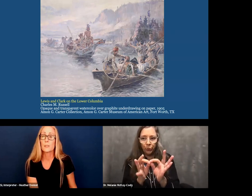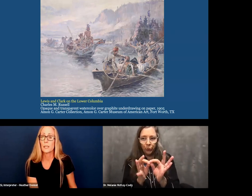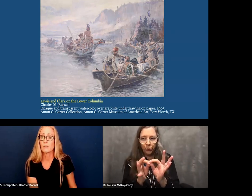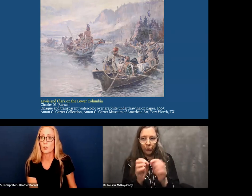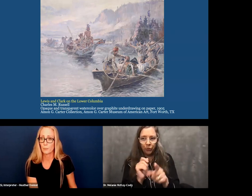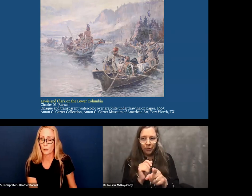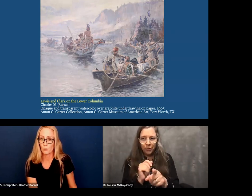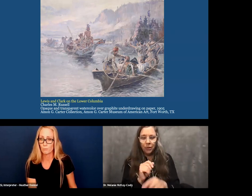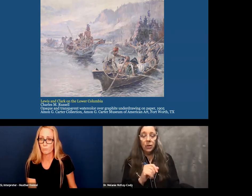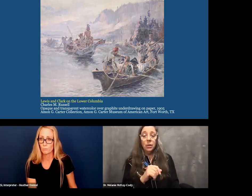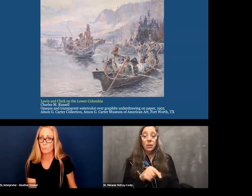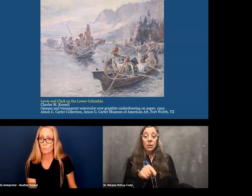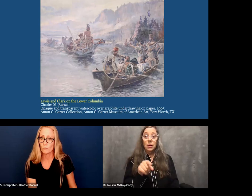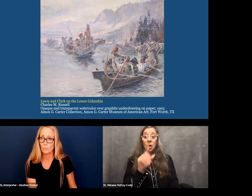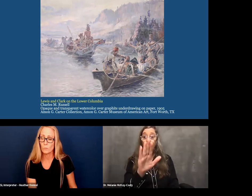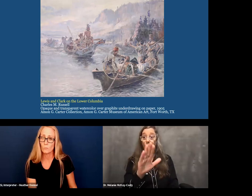as the native interpreter.